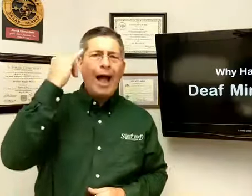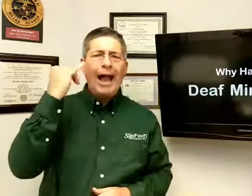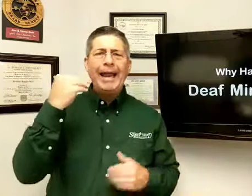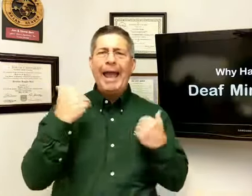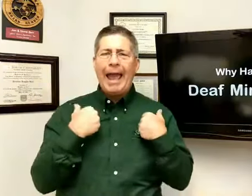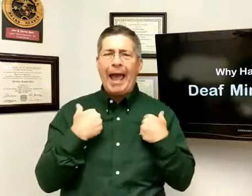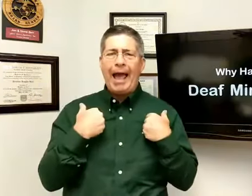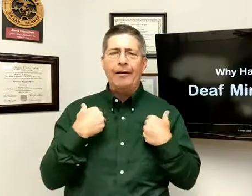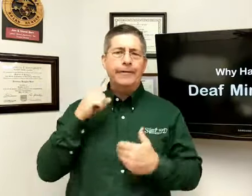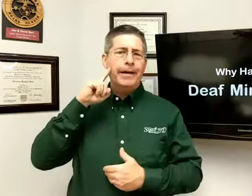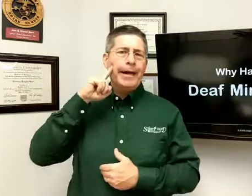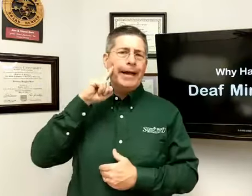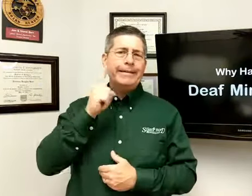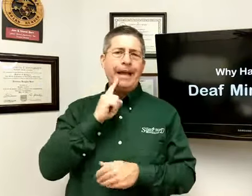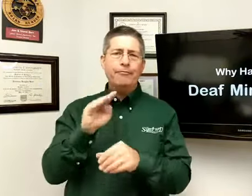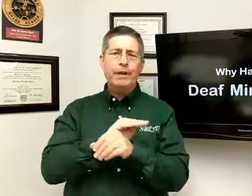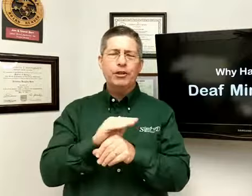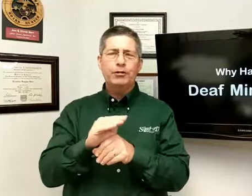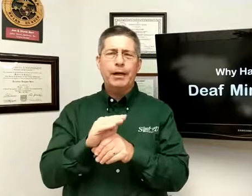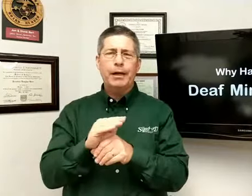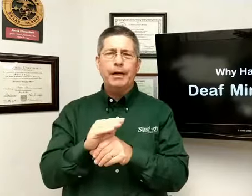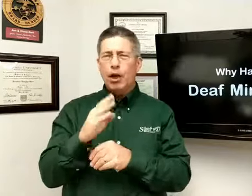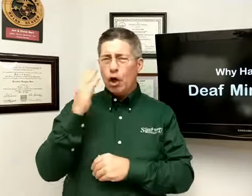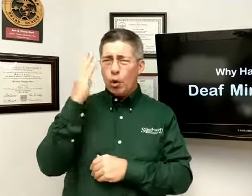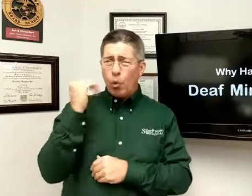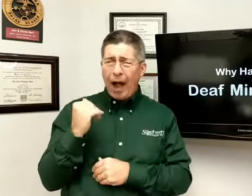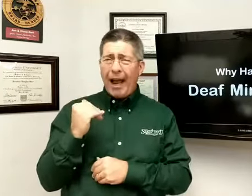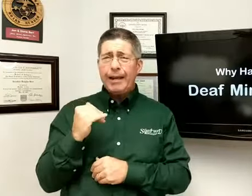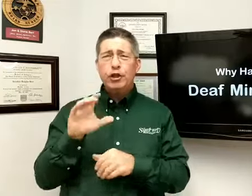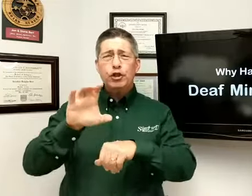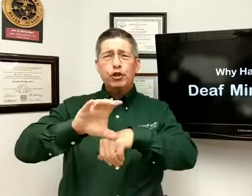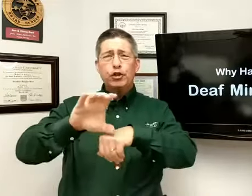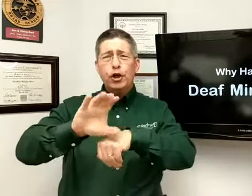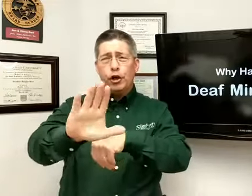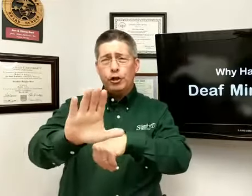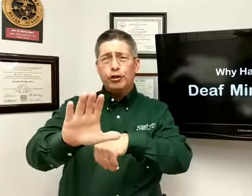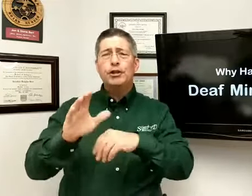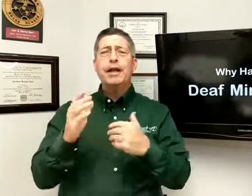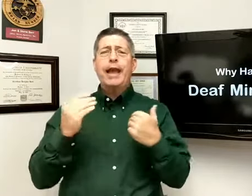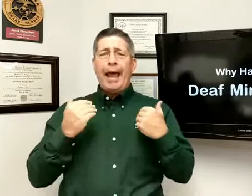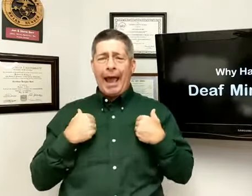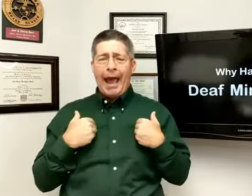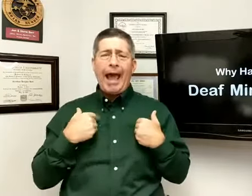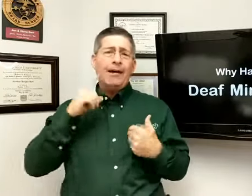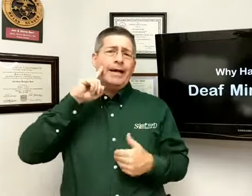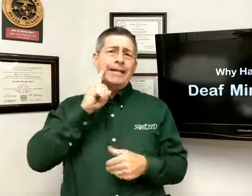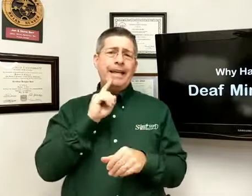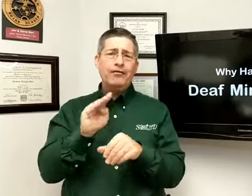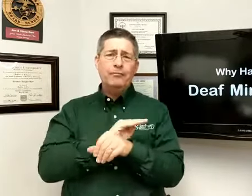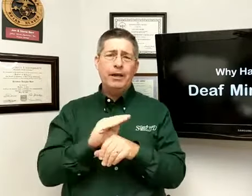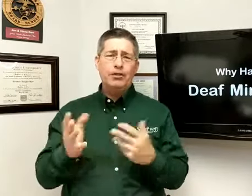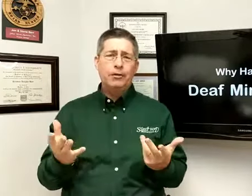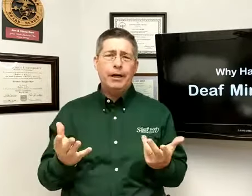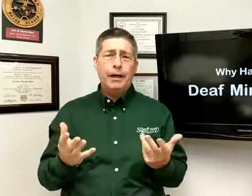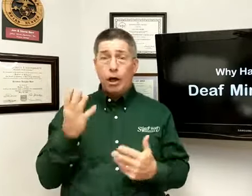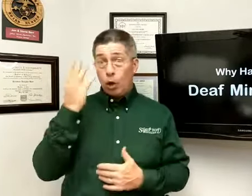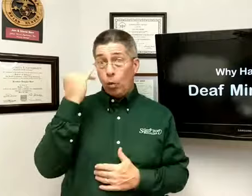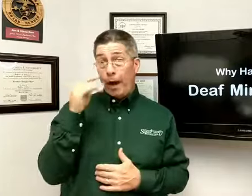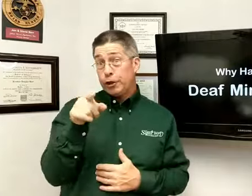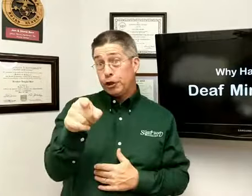have a deaf ministry. Why should your church have a deaf ministry? Why should